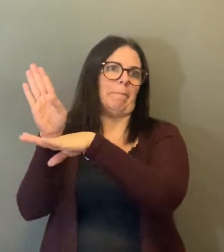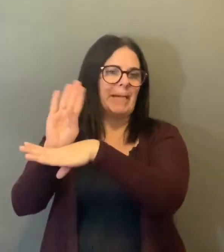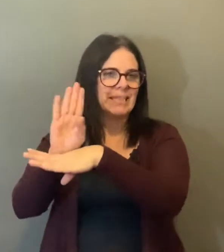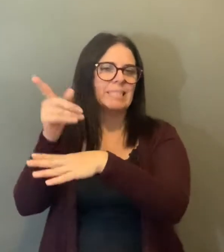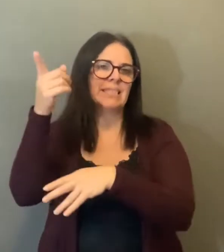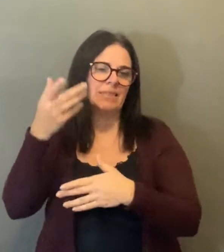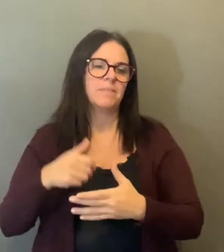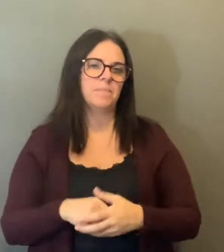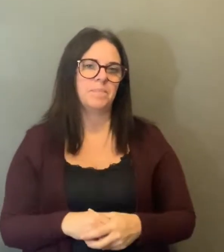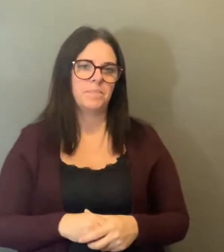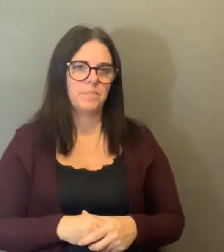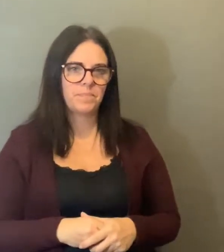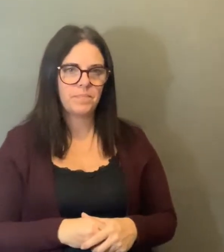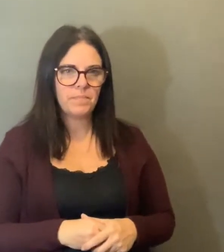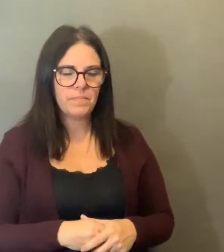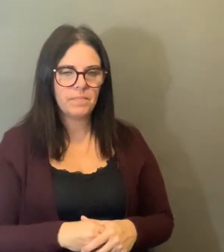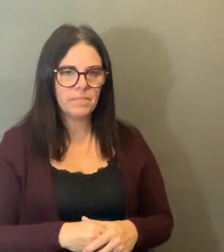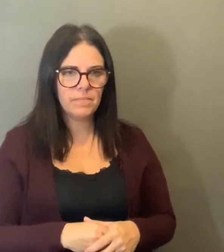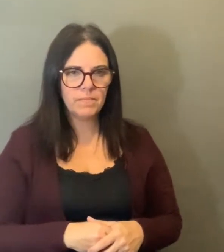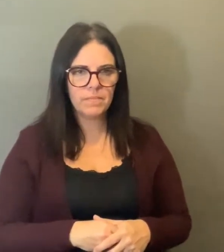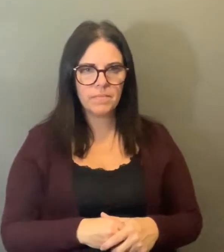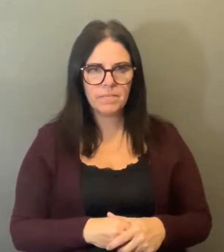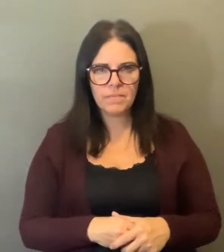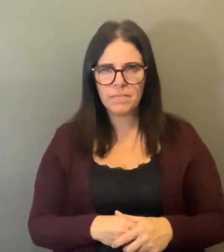we should be able to get those results back quickly.